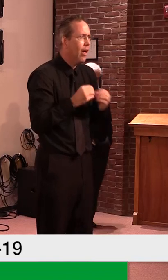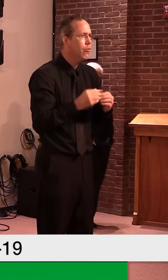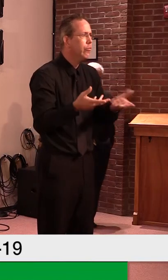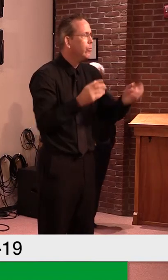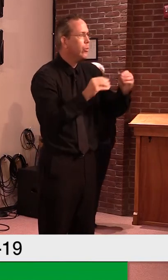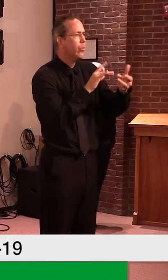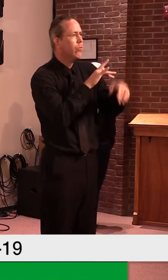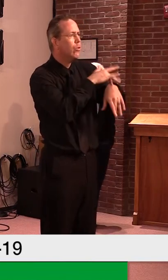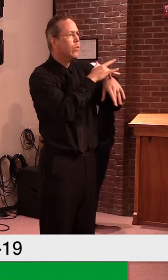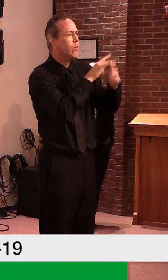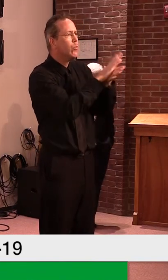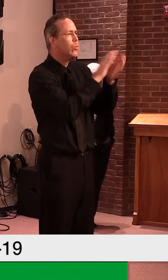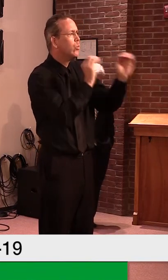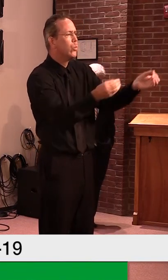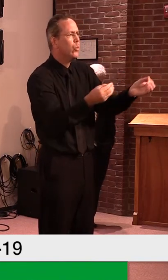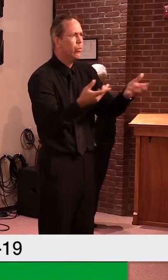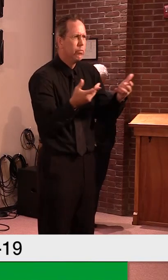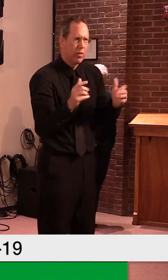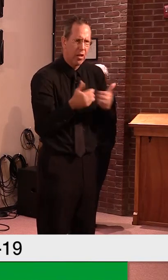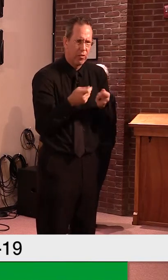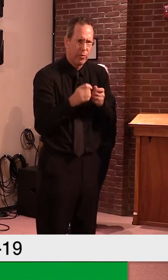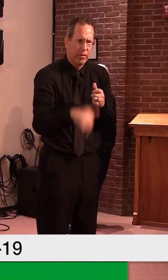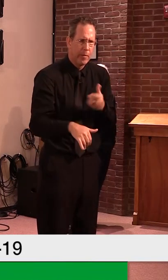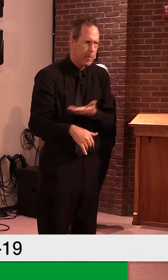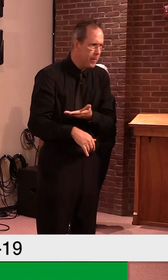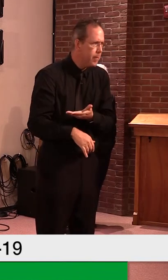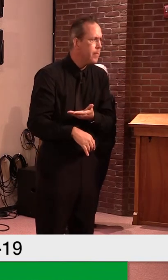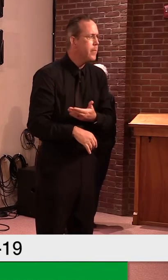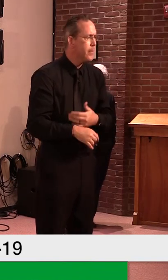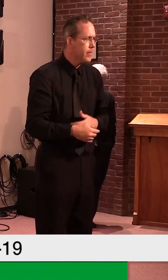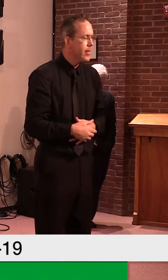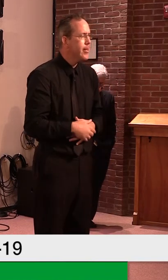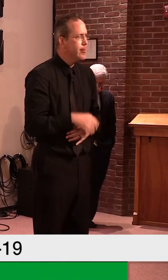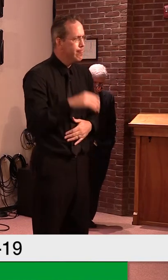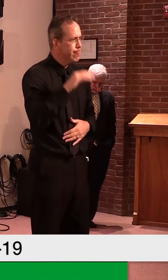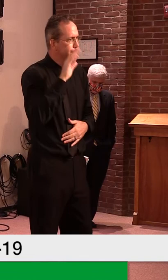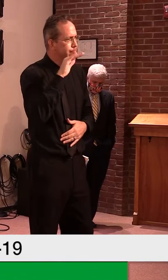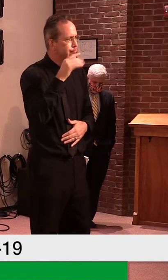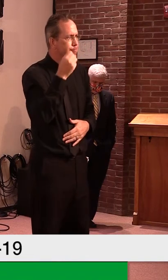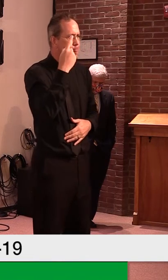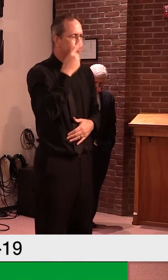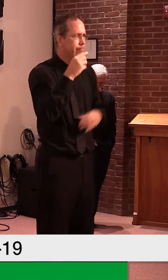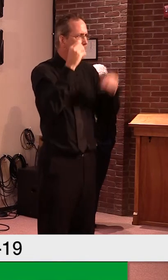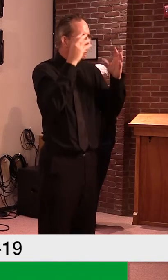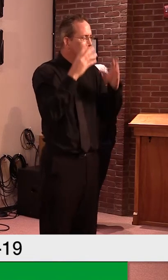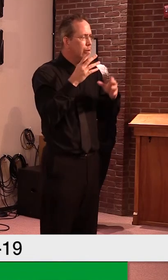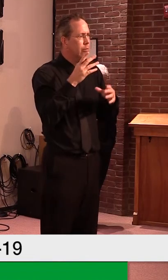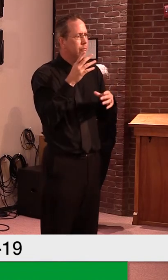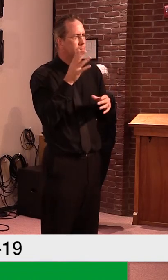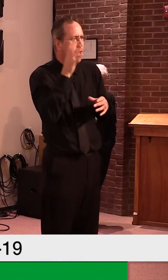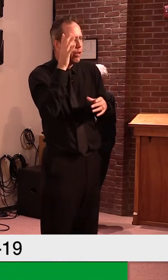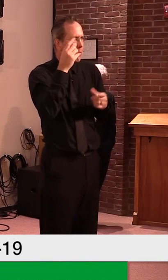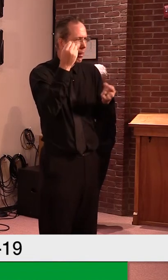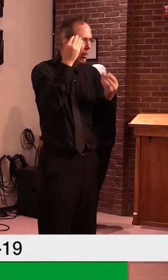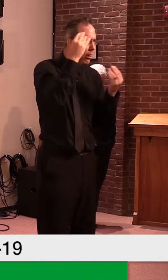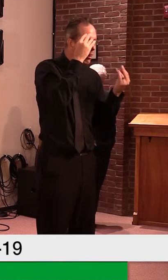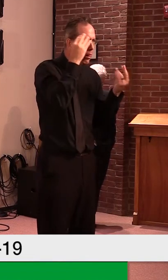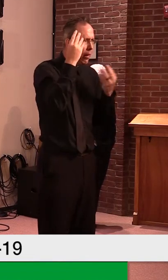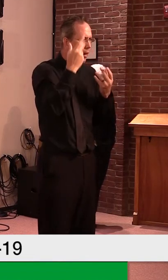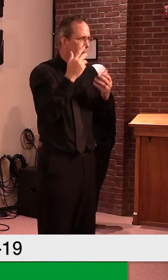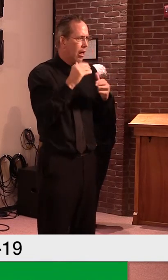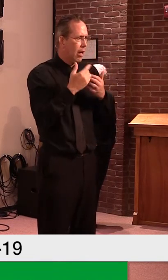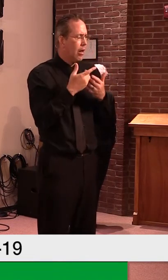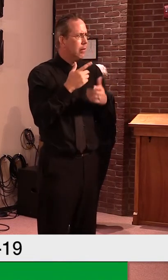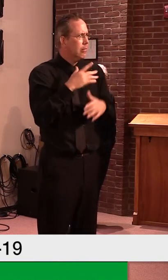teachers, but also parents and students. Uh, you know, the first thing I'd say to her is do what's best for either her child. I mean, that's, I mean, the first